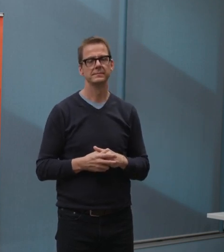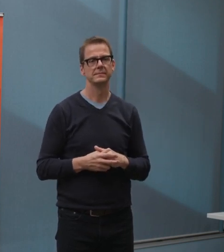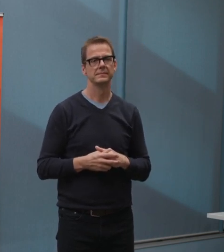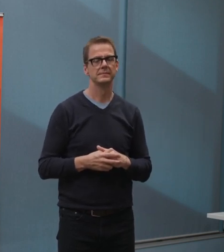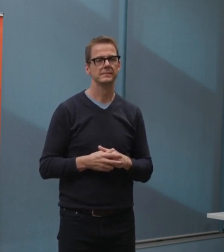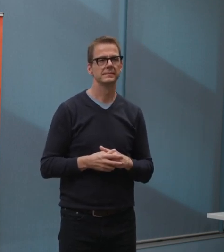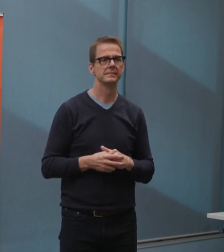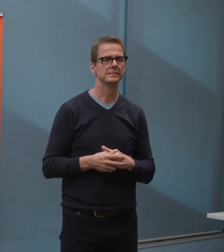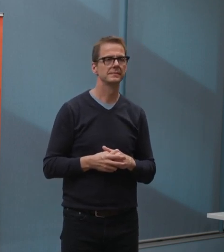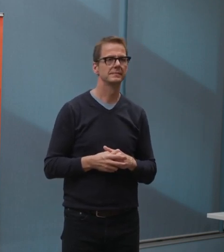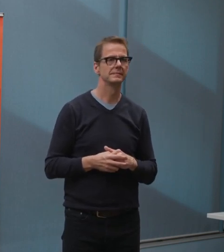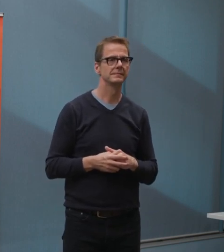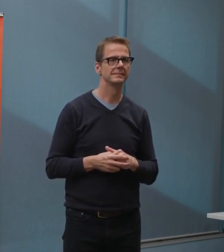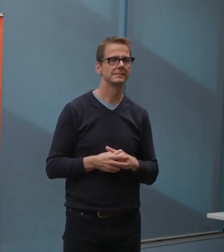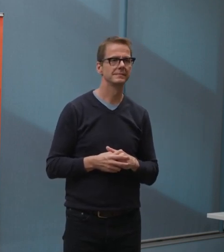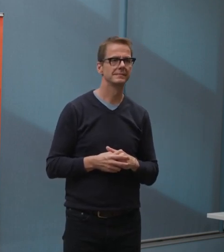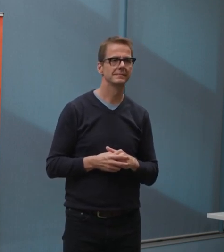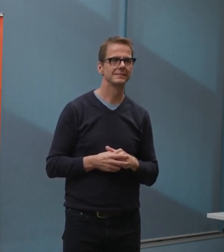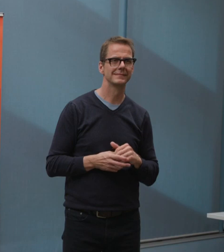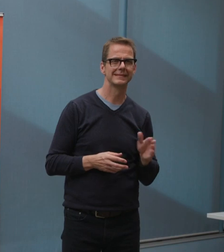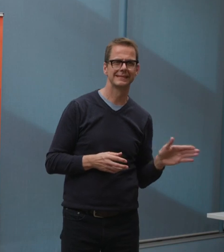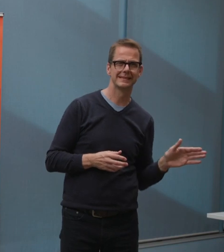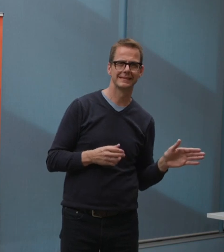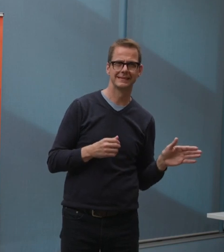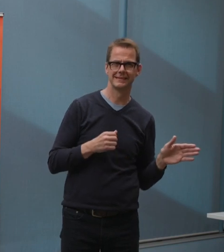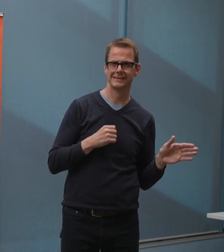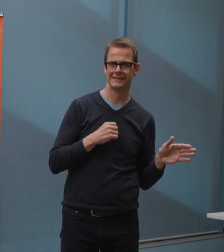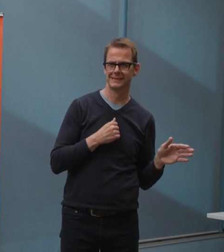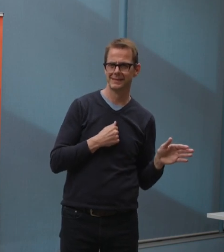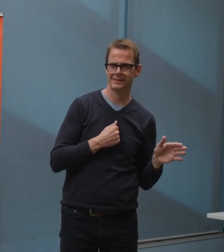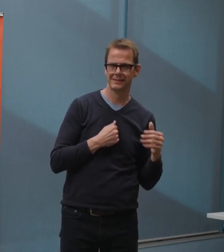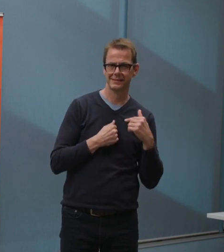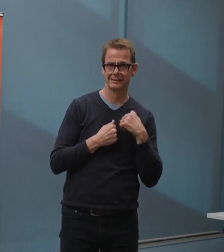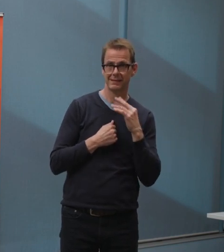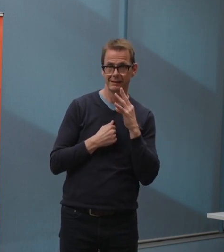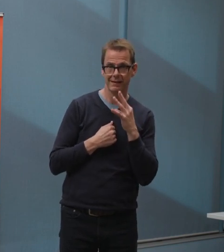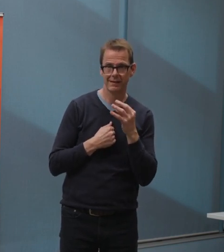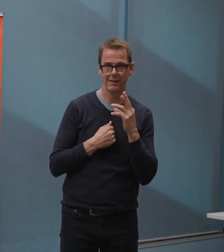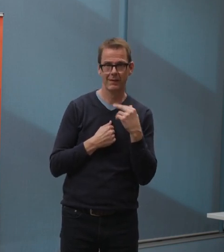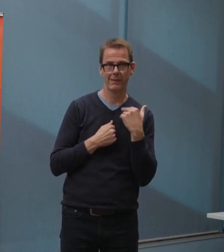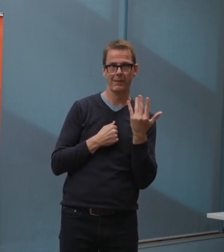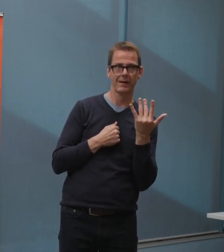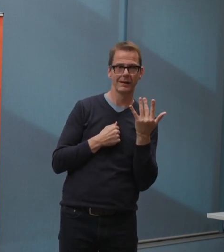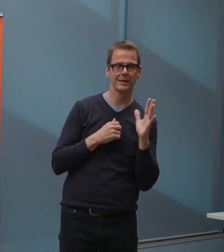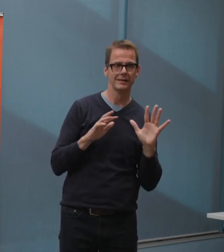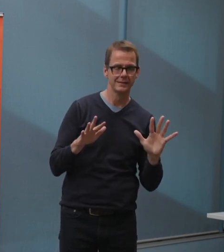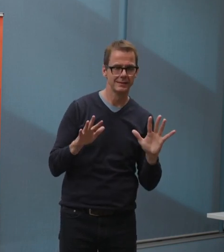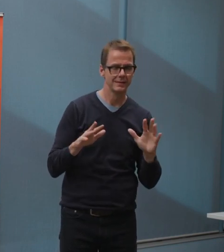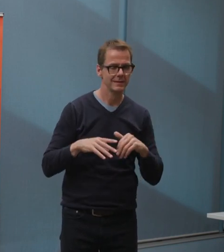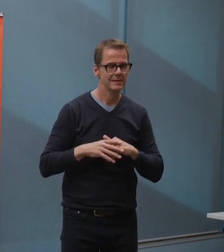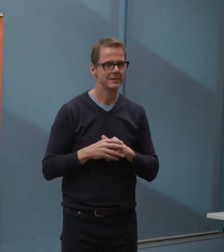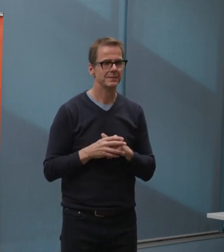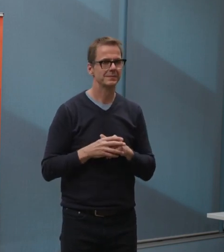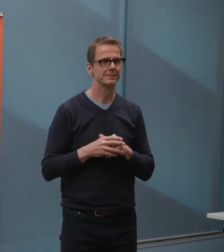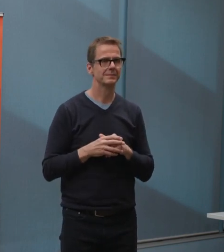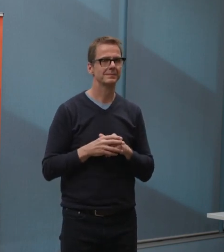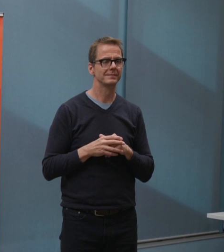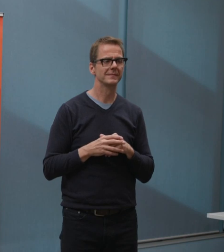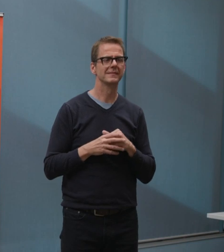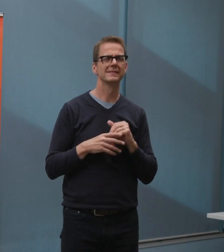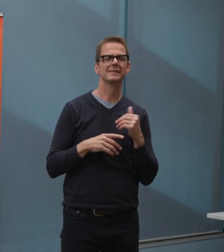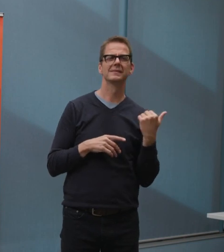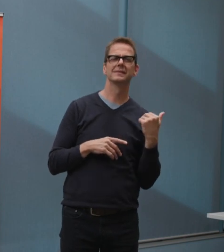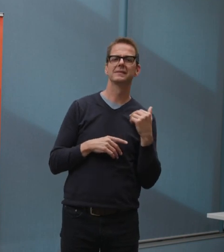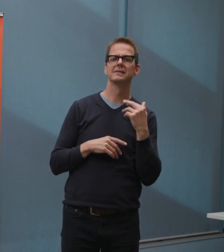okay. I'm just wondering about, there is a lot of concern about the reopening of restaurants and cafes. And